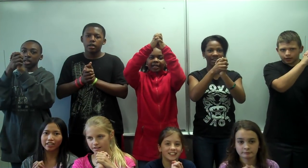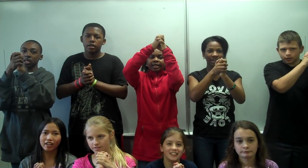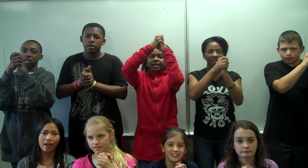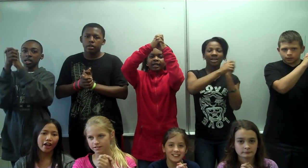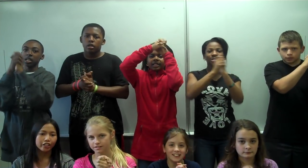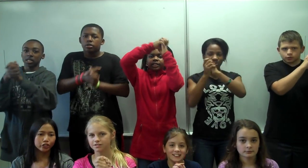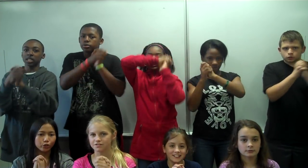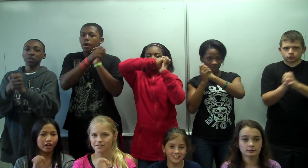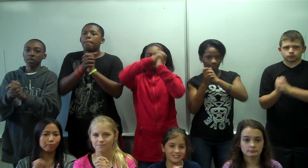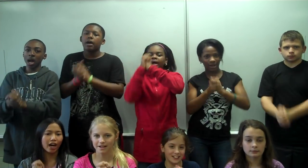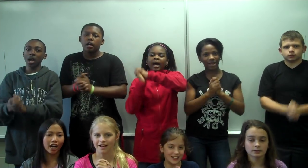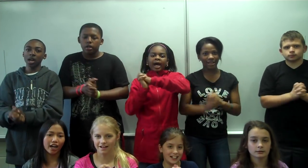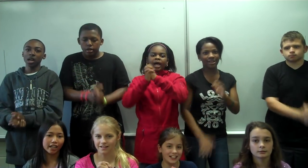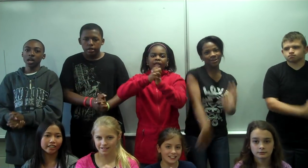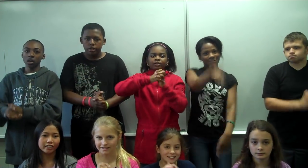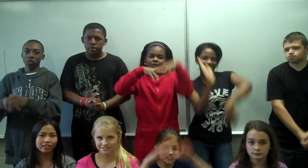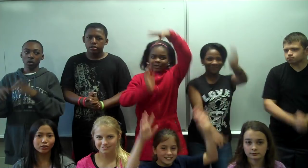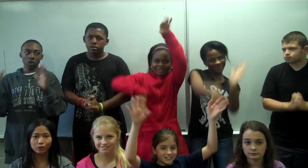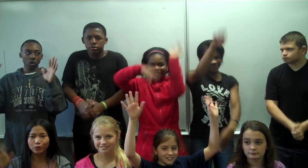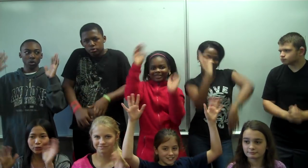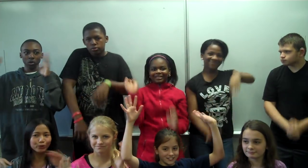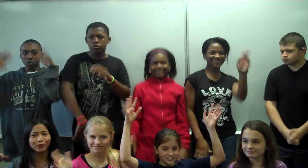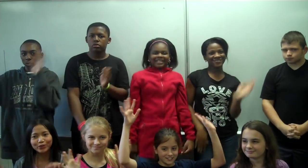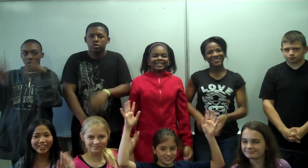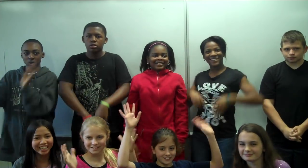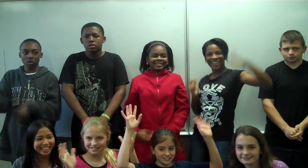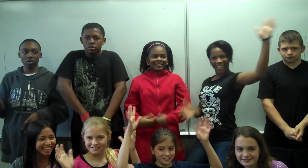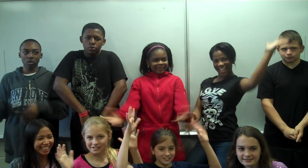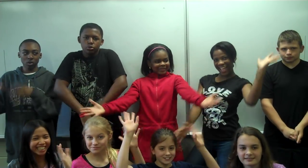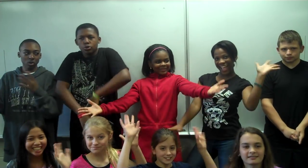to combine Ooh Ooh Ooh